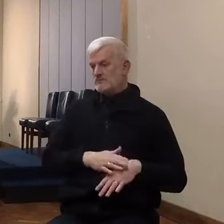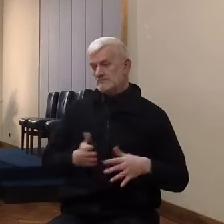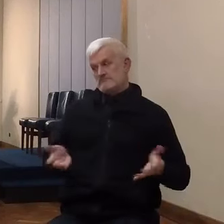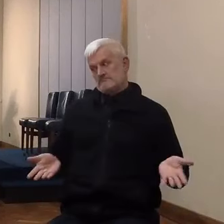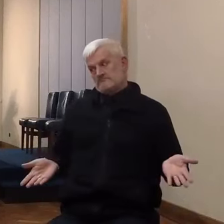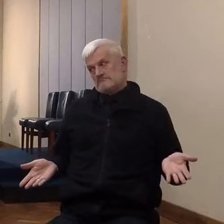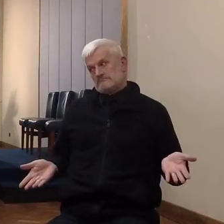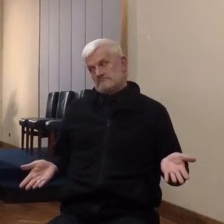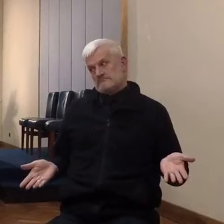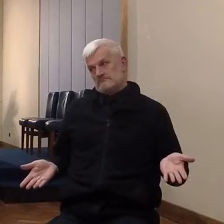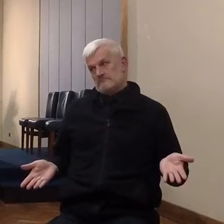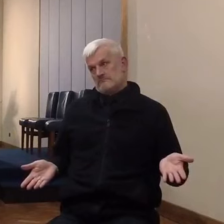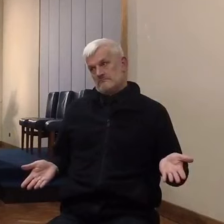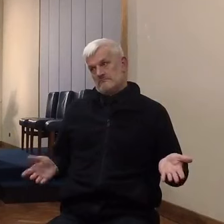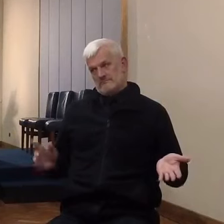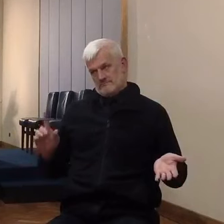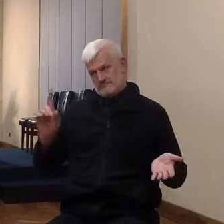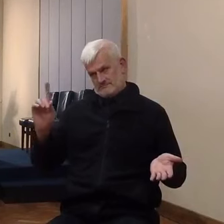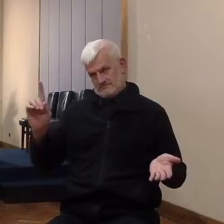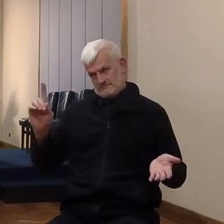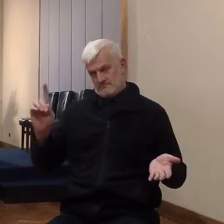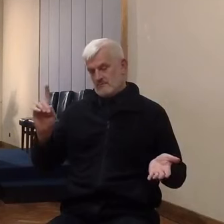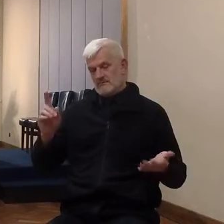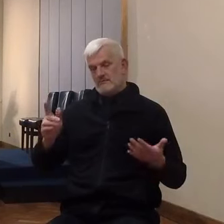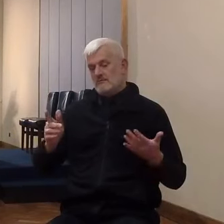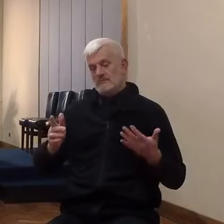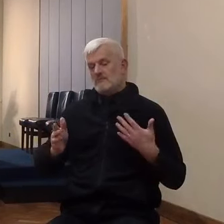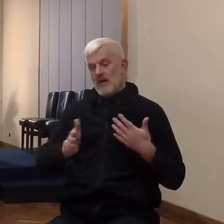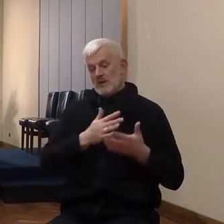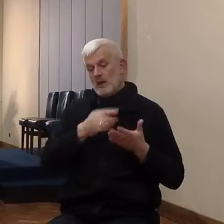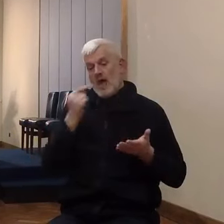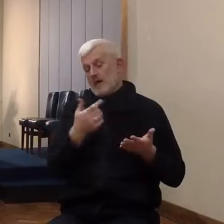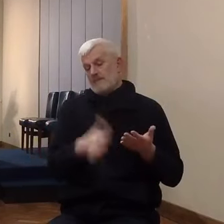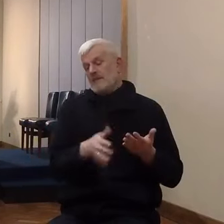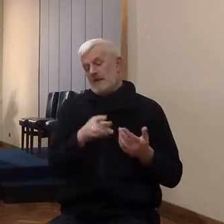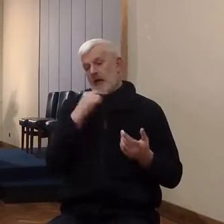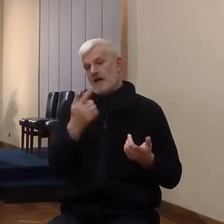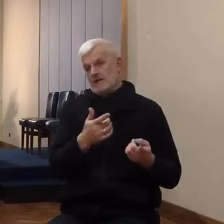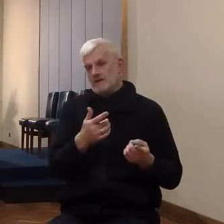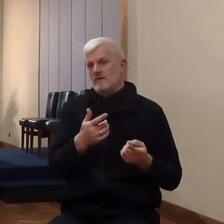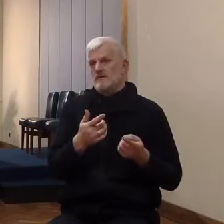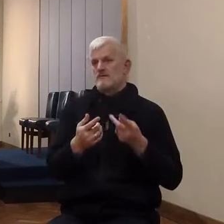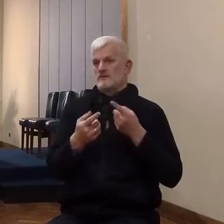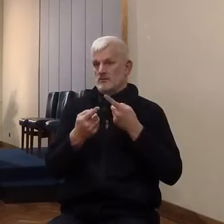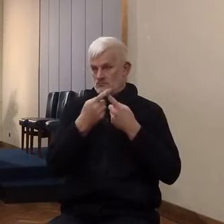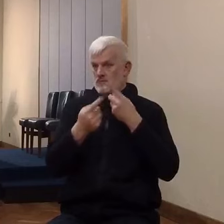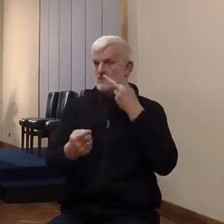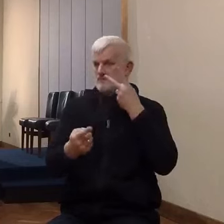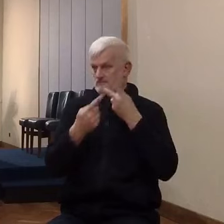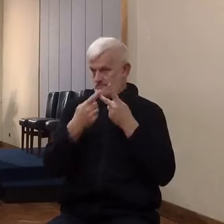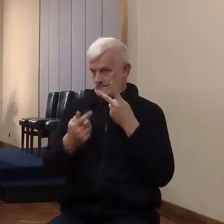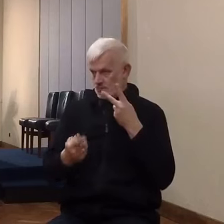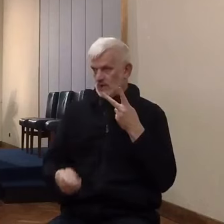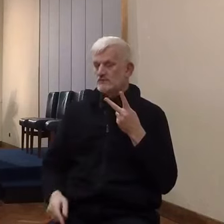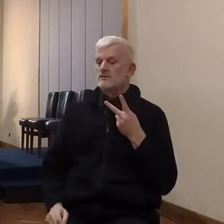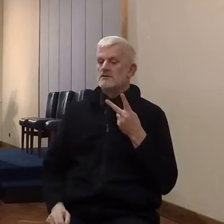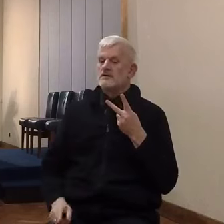it was a lie. There's another one following in verse five. It came to pass about the time of the shutting of the gate,